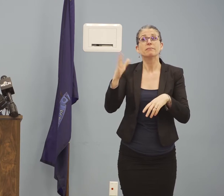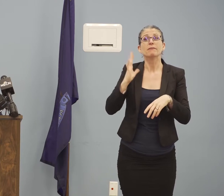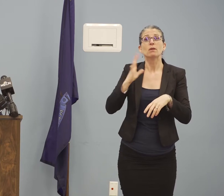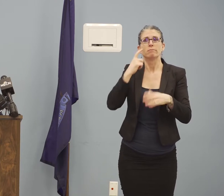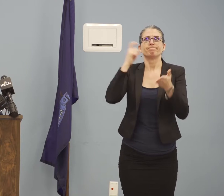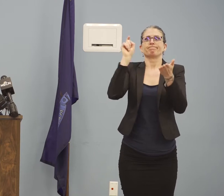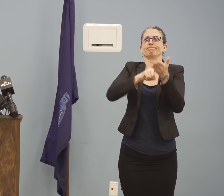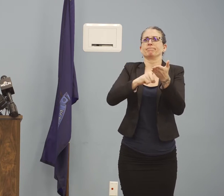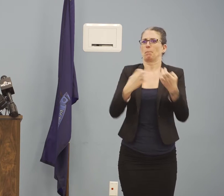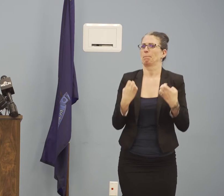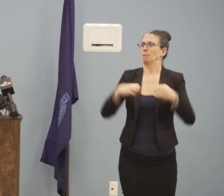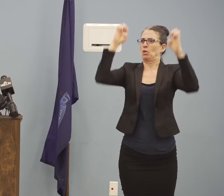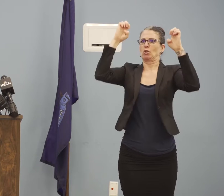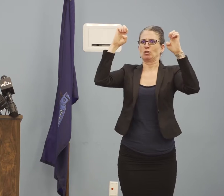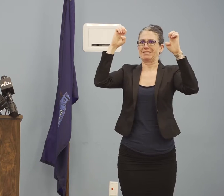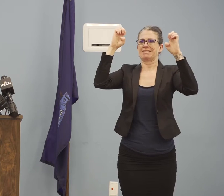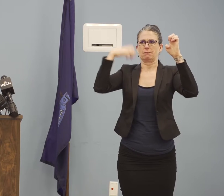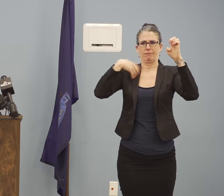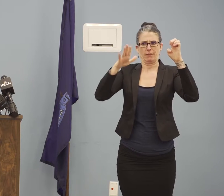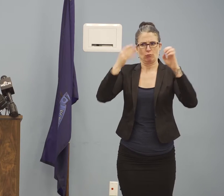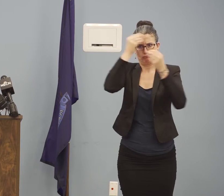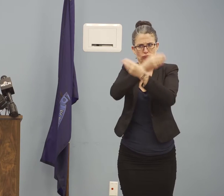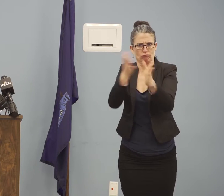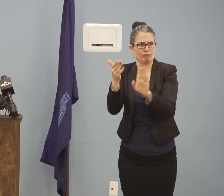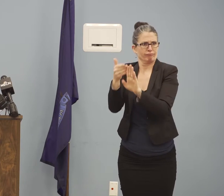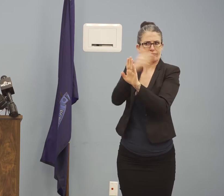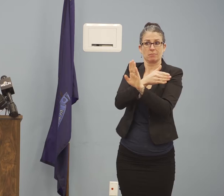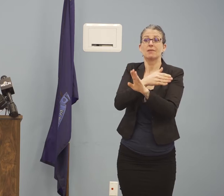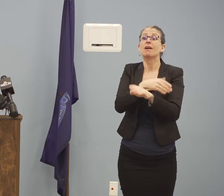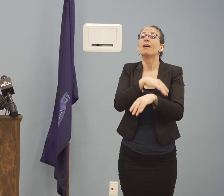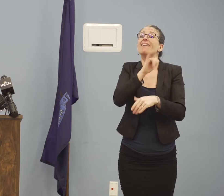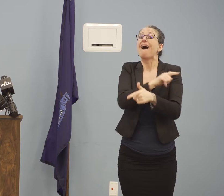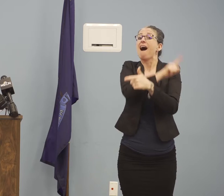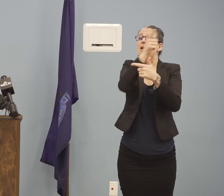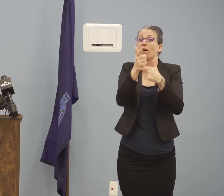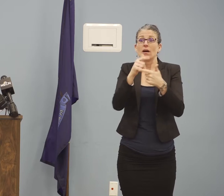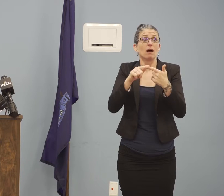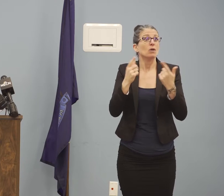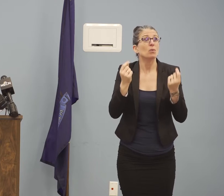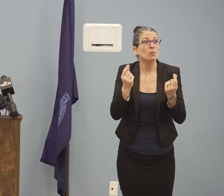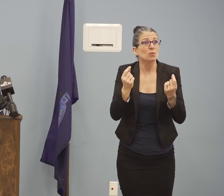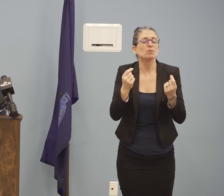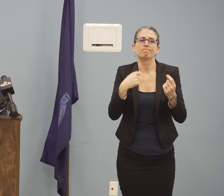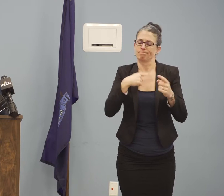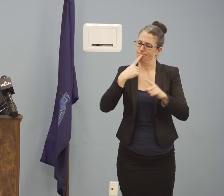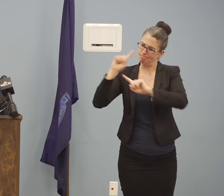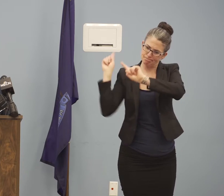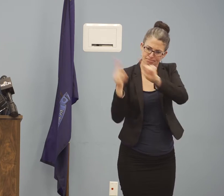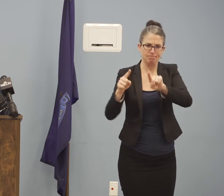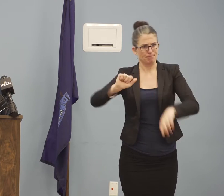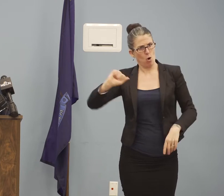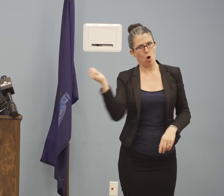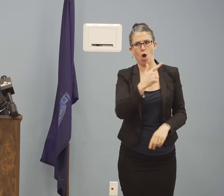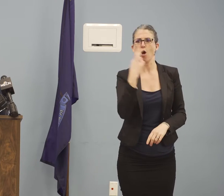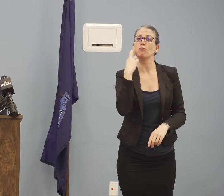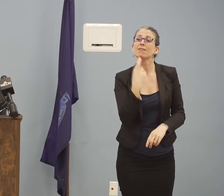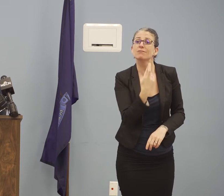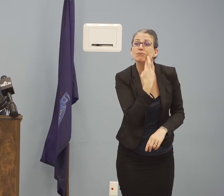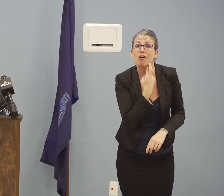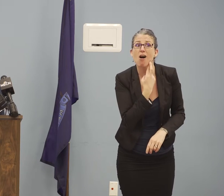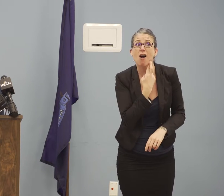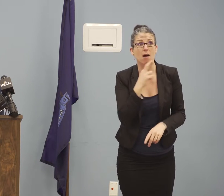order today mandating that all restaurants and bars statewide close to dine-in customers effective today